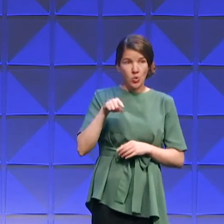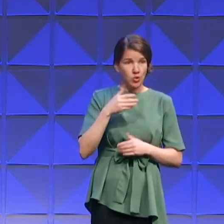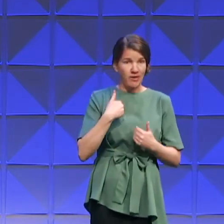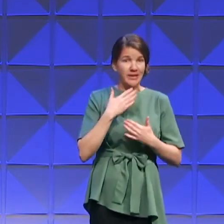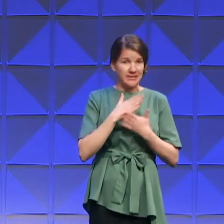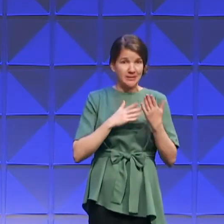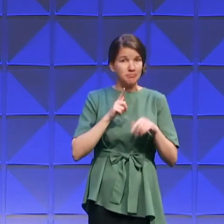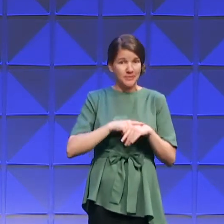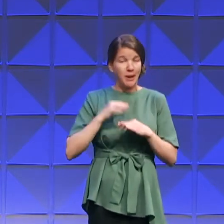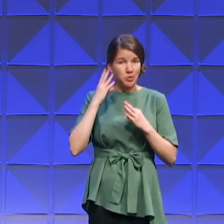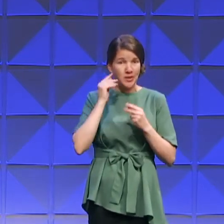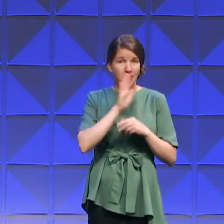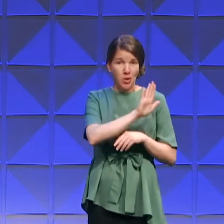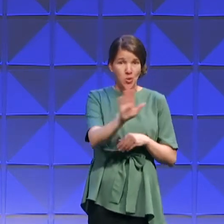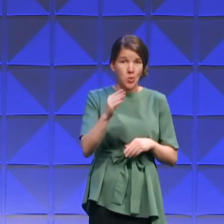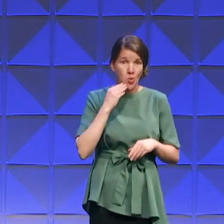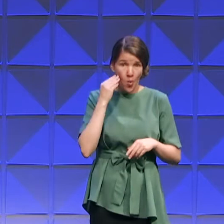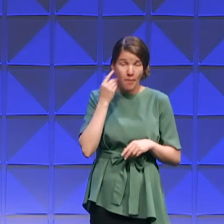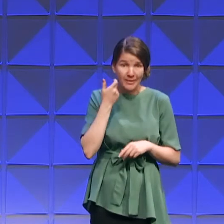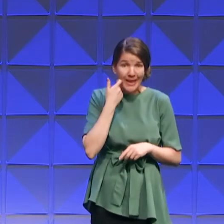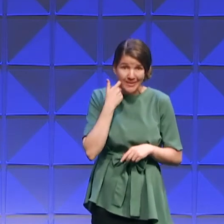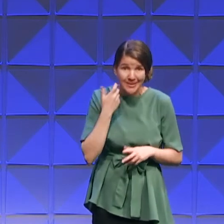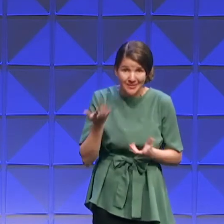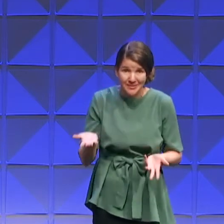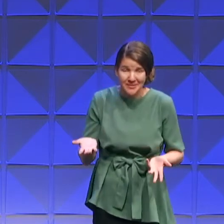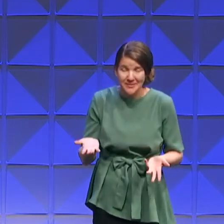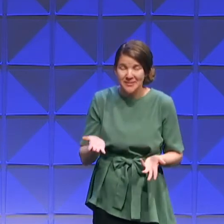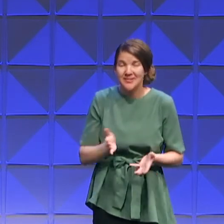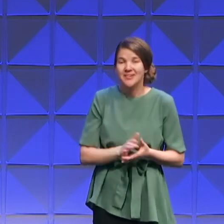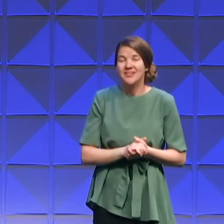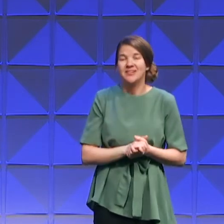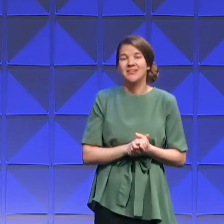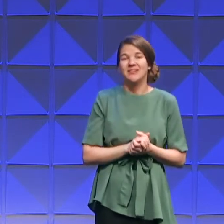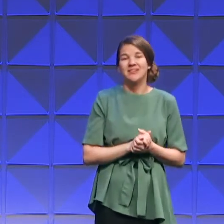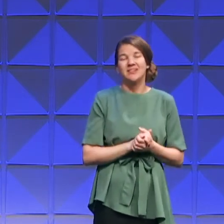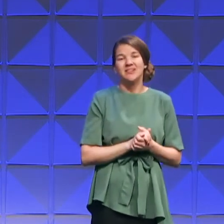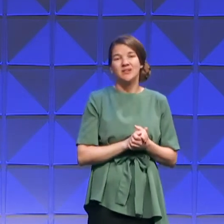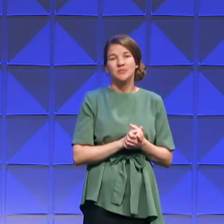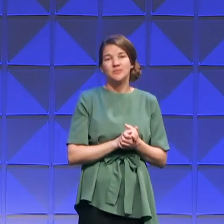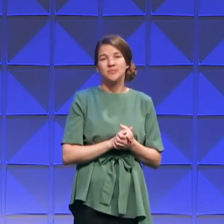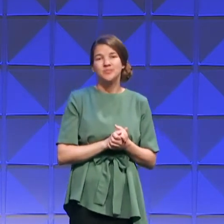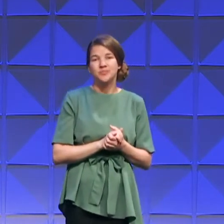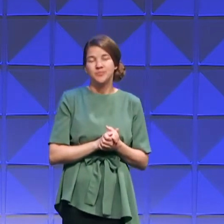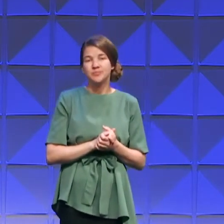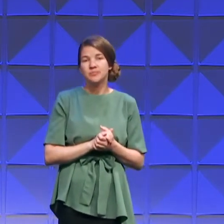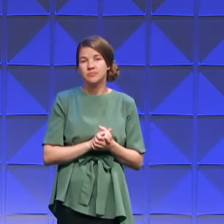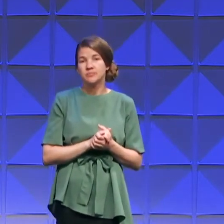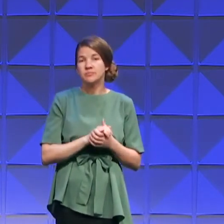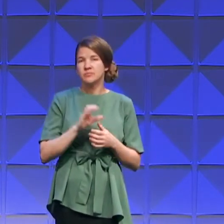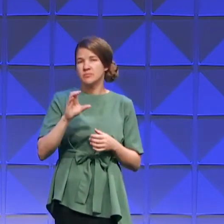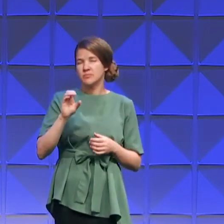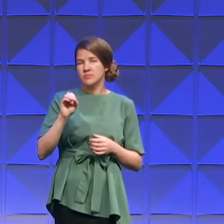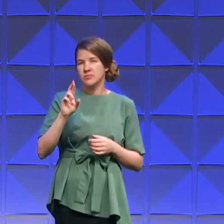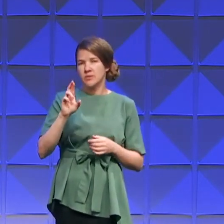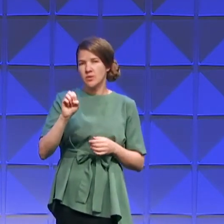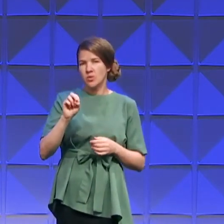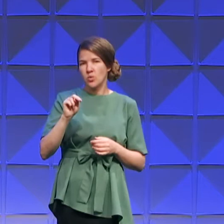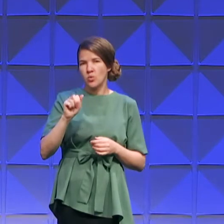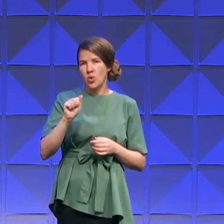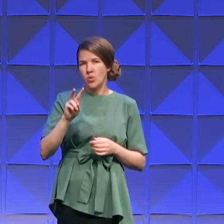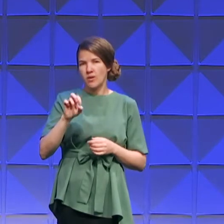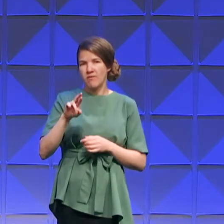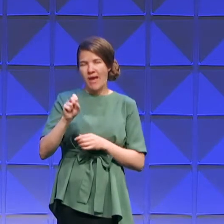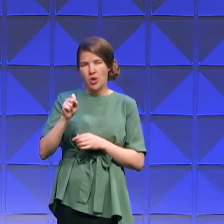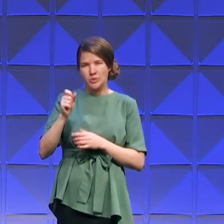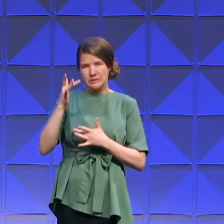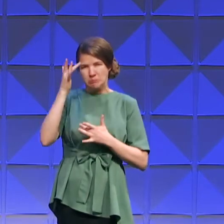here lately. And we've been under the burden of the coronavirus pandemic for